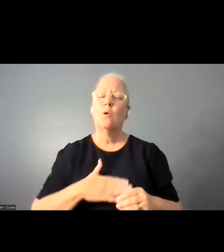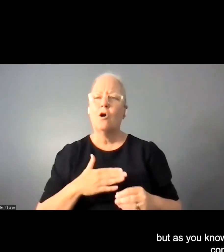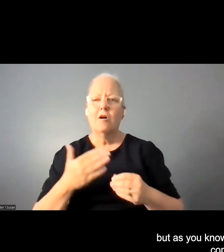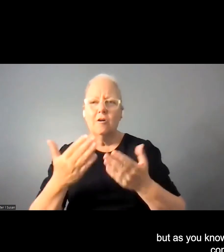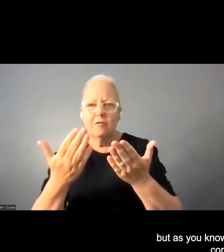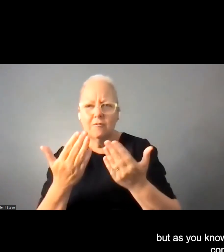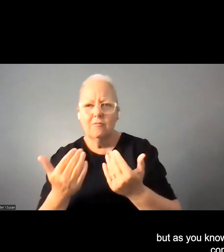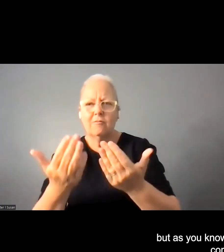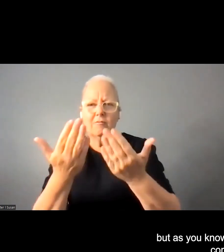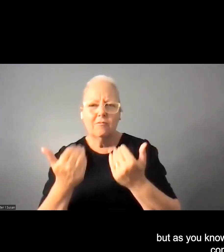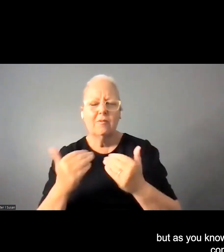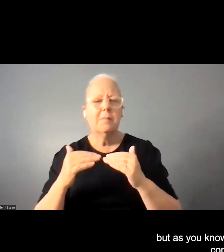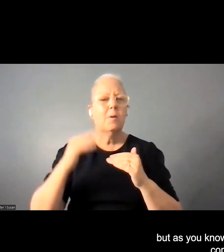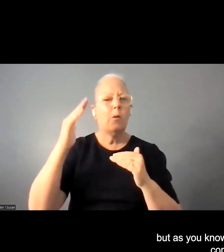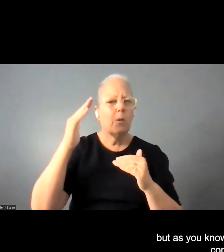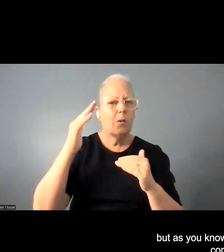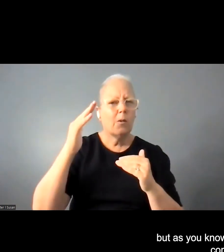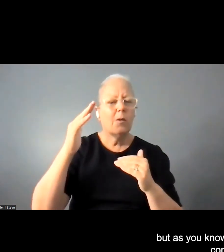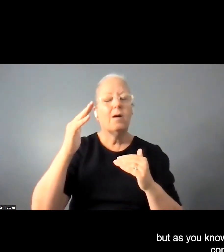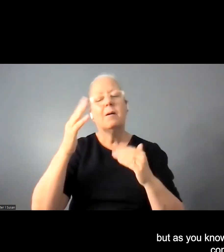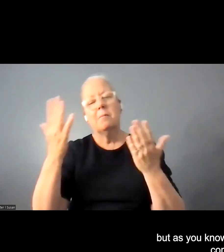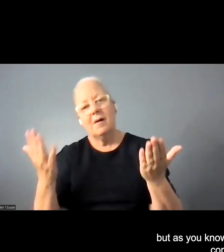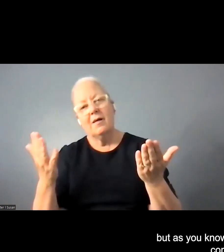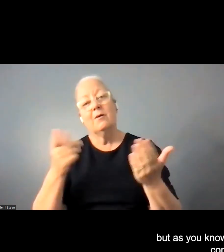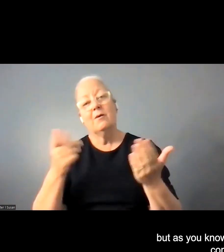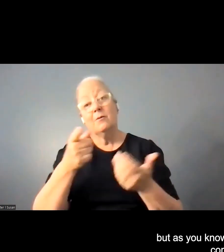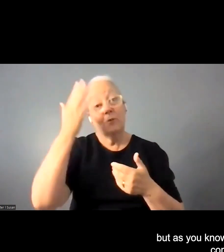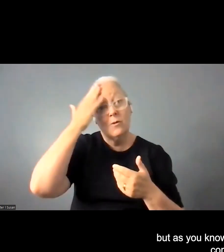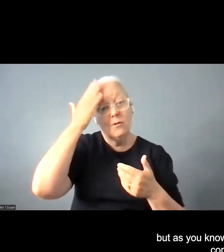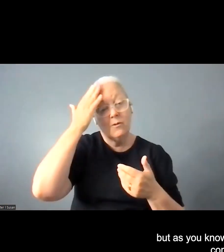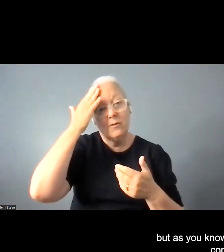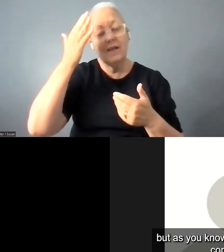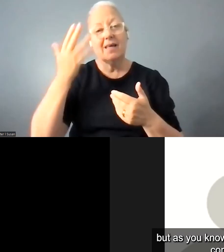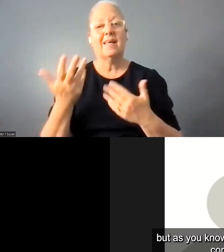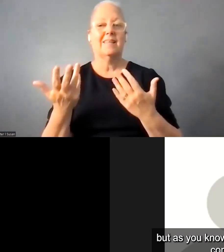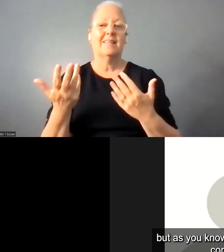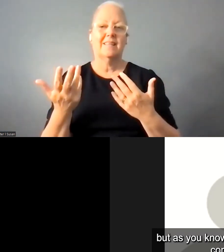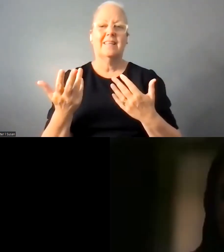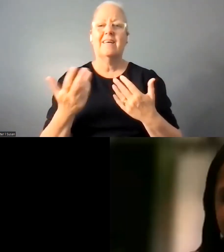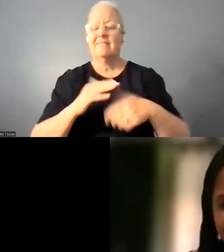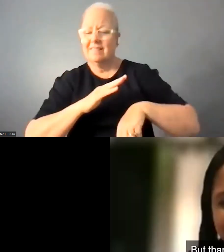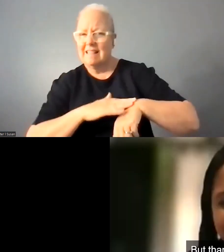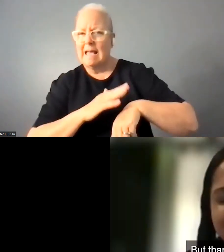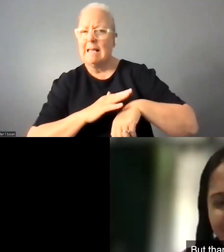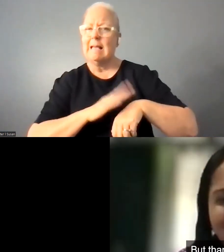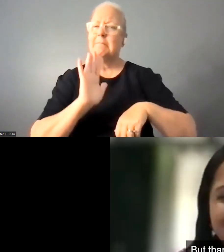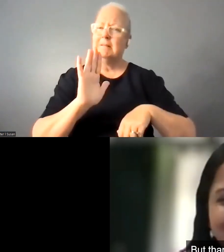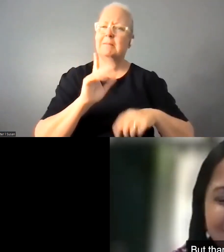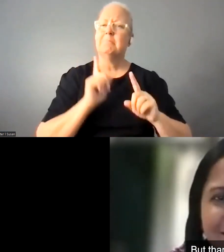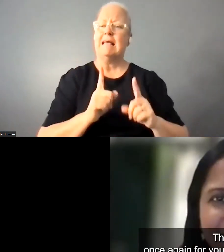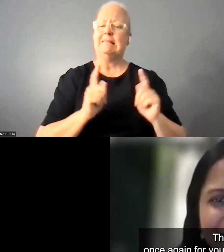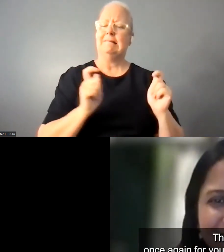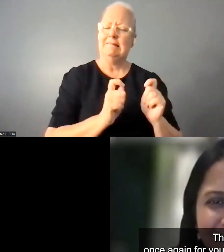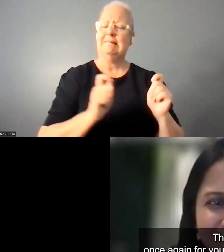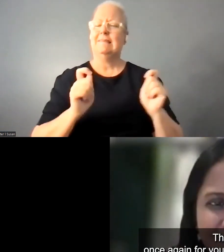but uh as you know we we are we are we have some time constraints but thank you